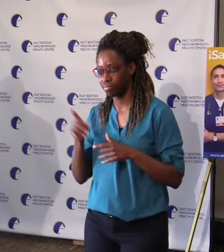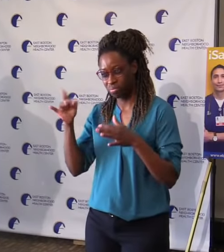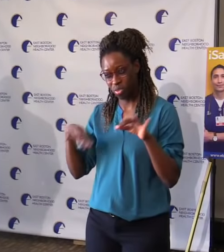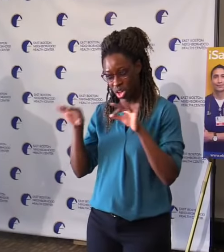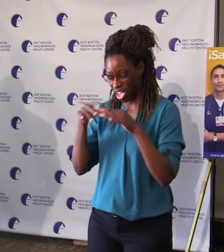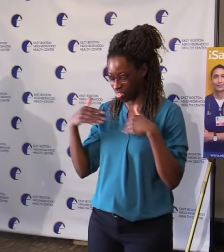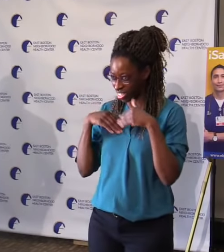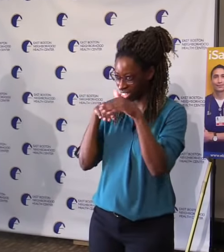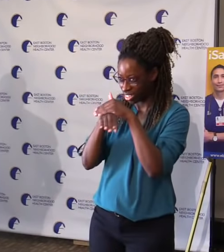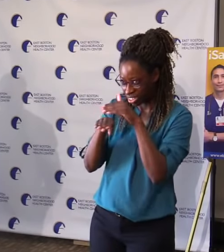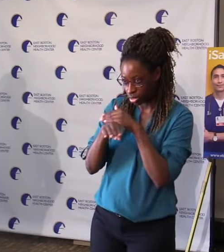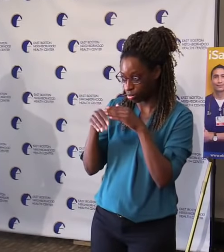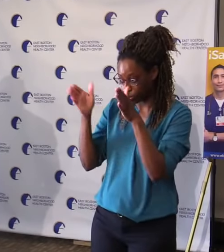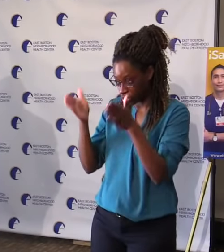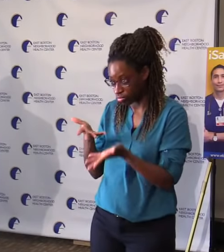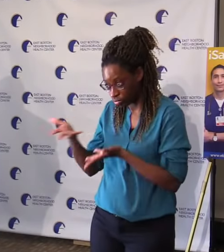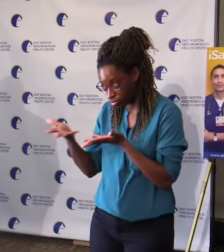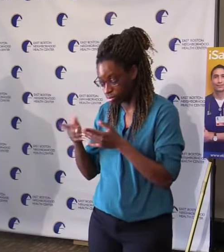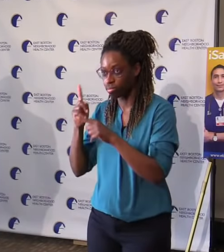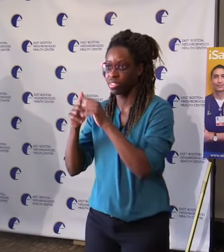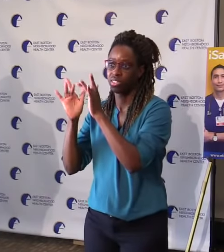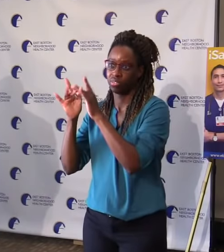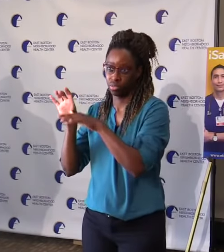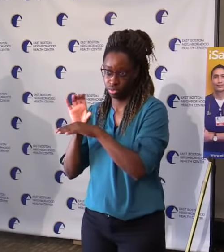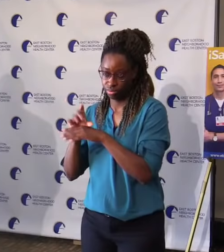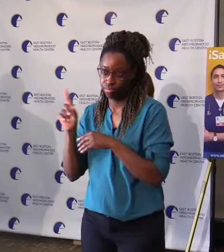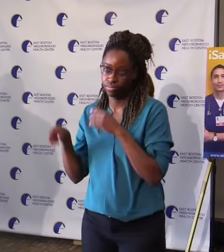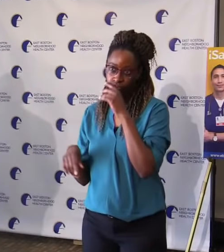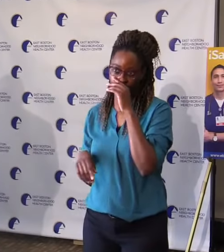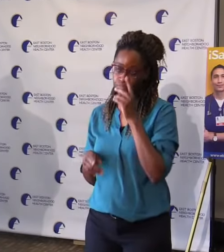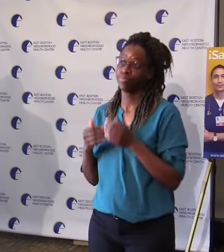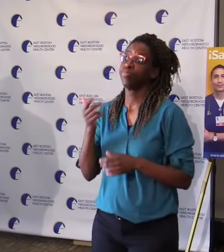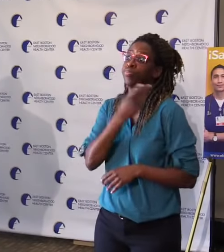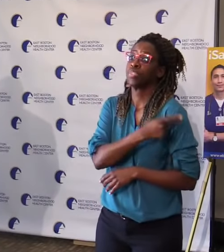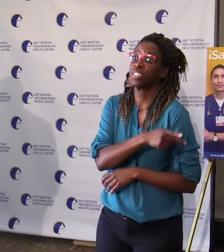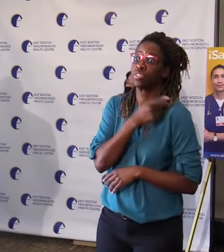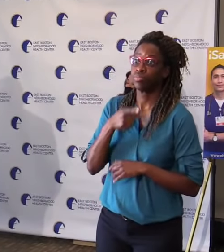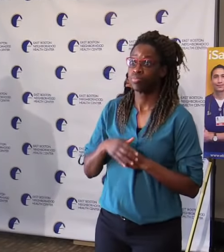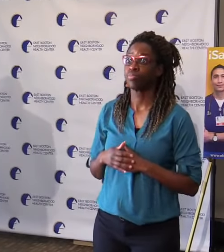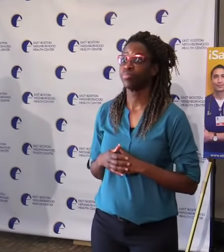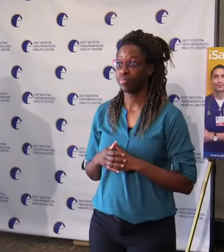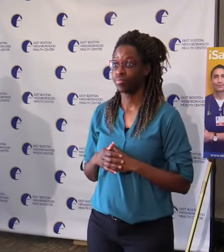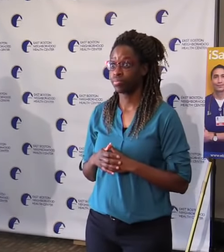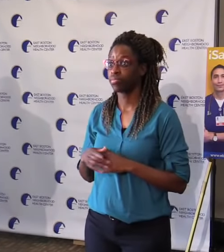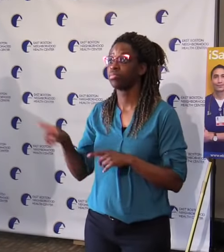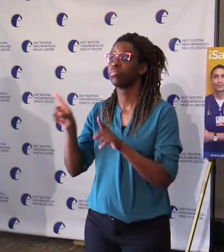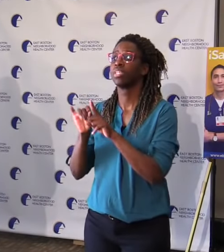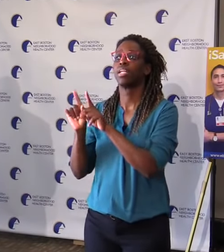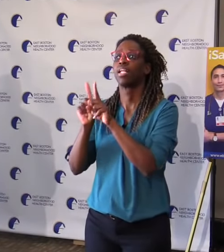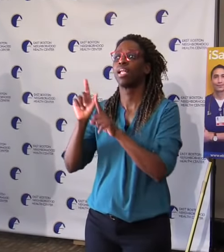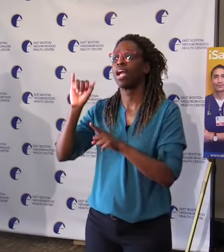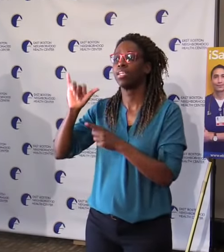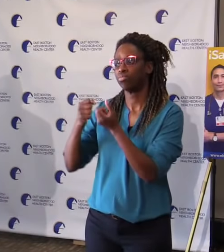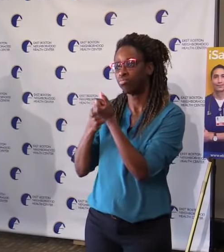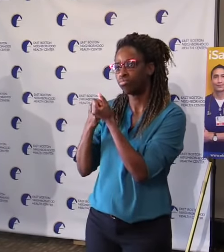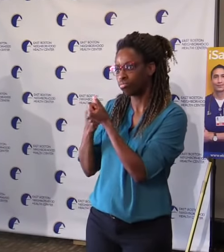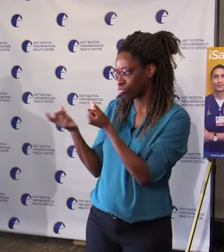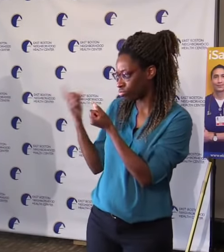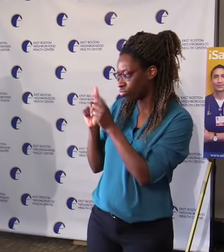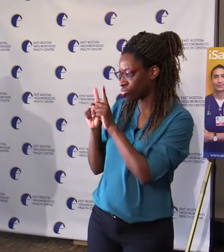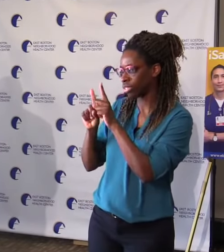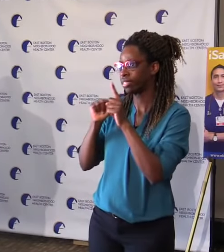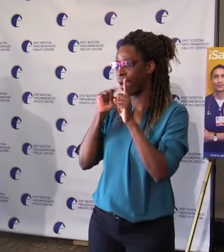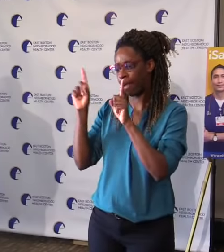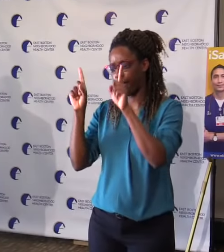and celebrating their cultures and communities. And as we speak, health centers across the state are ramping up their operations.